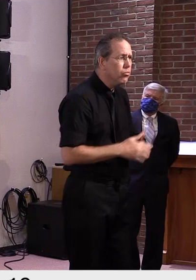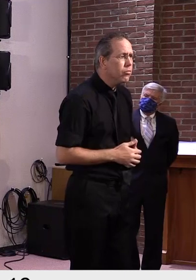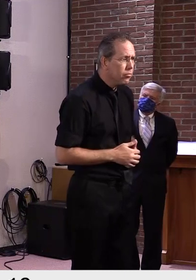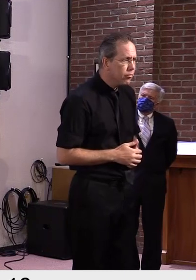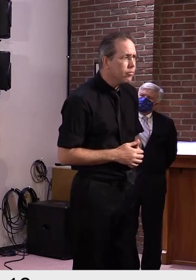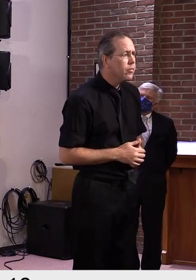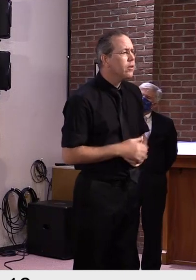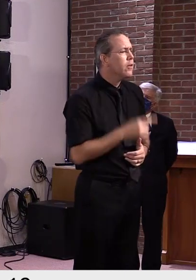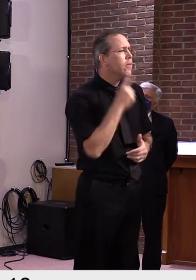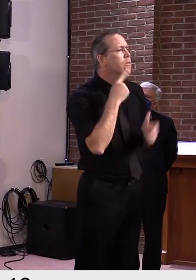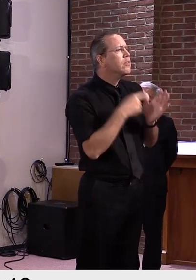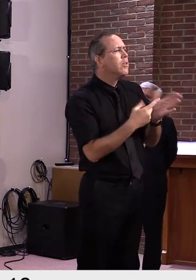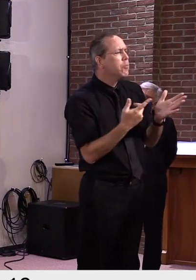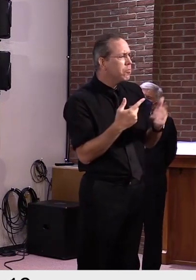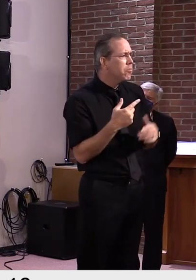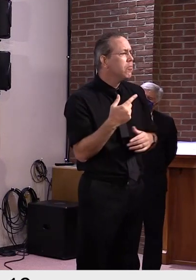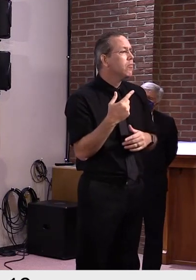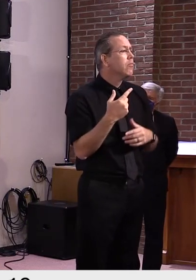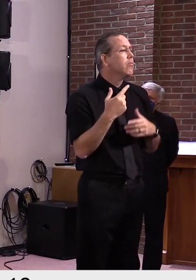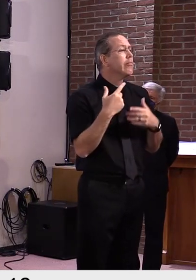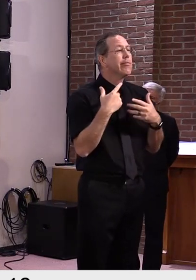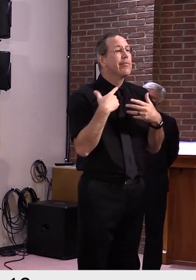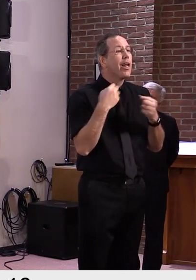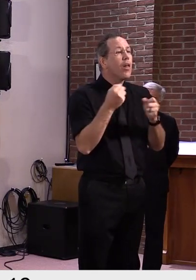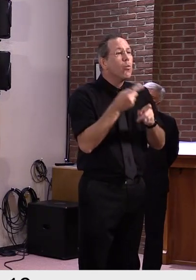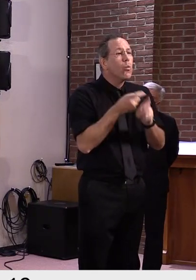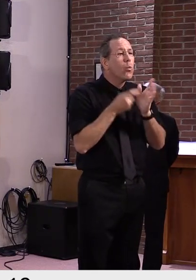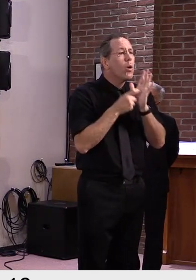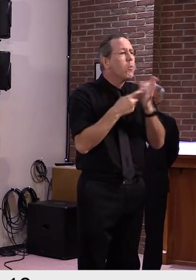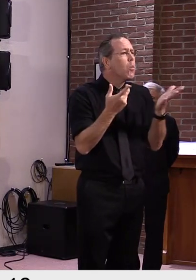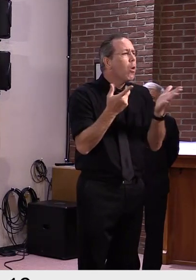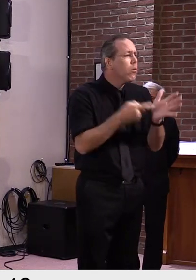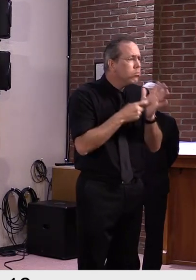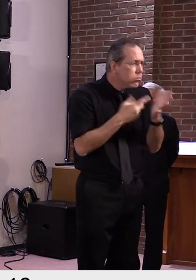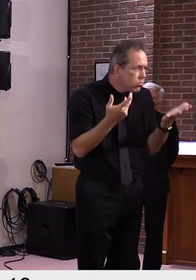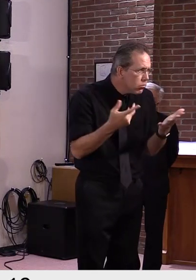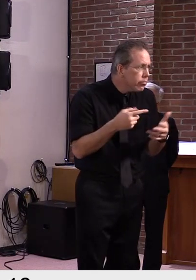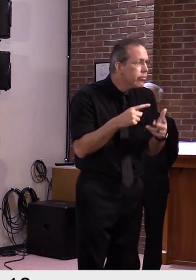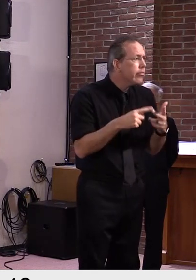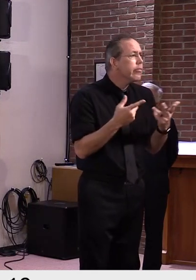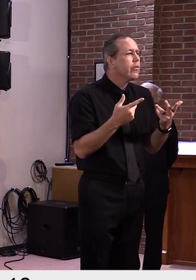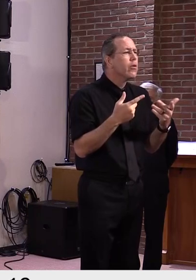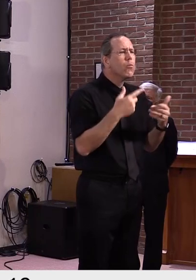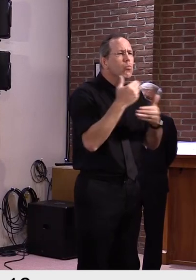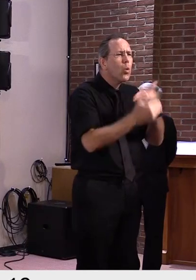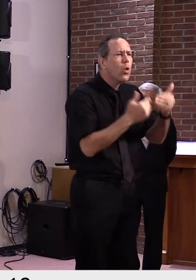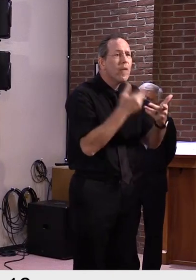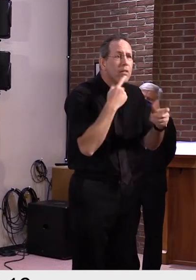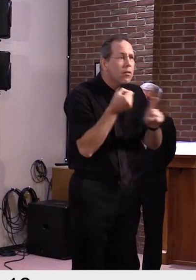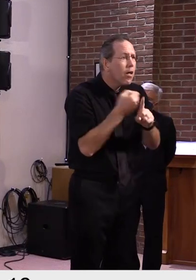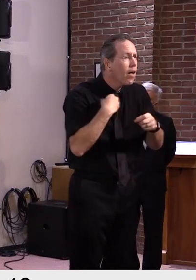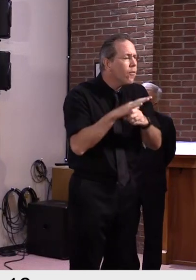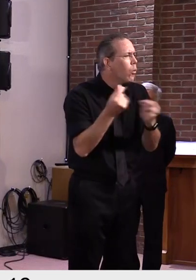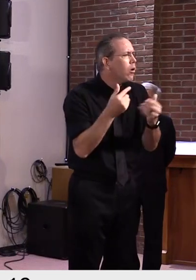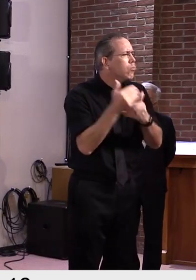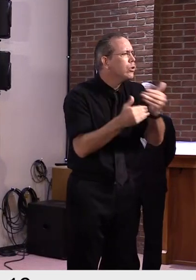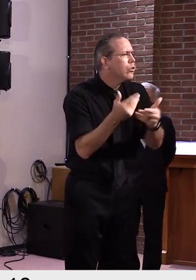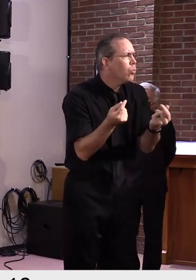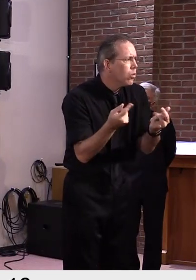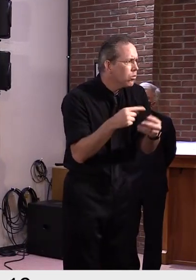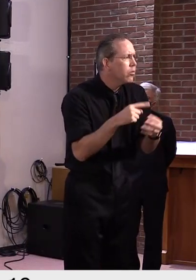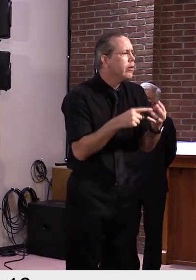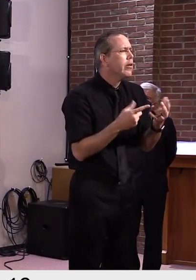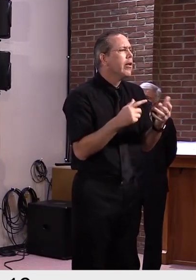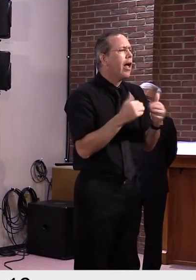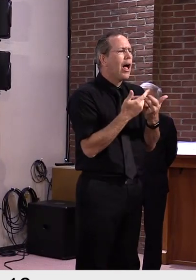protocols, guidance for at-risk school staff, guidance for students with special health and education, uh, educational needs,